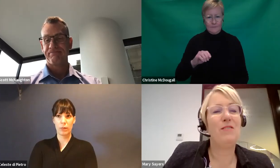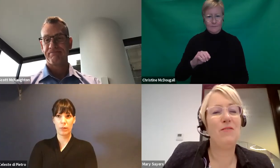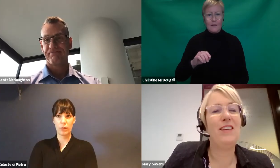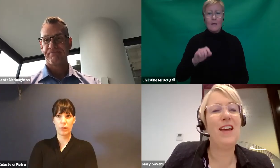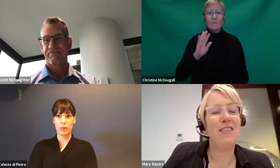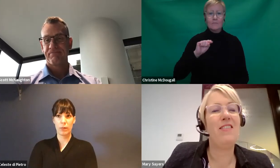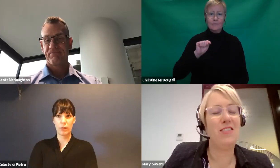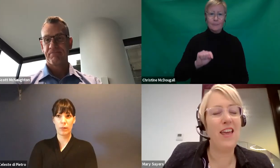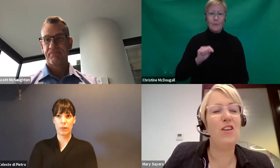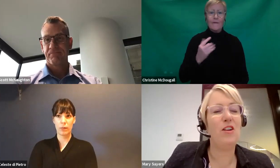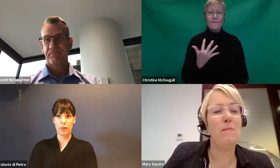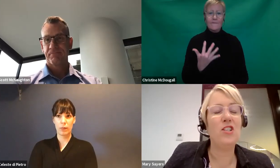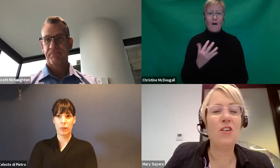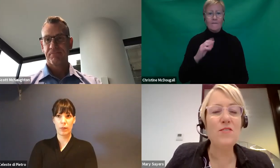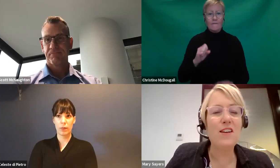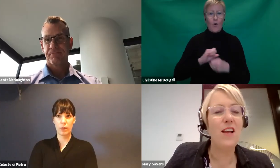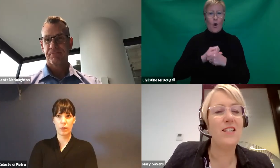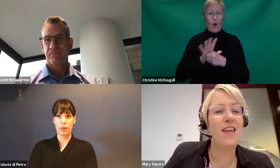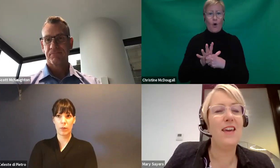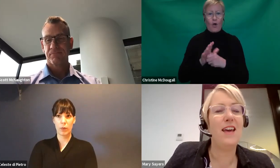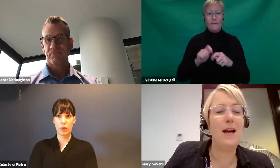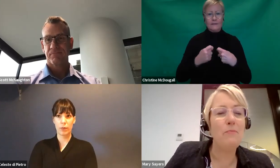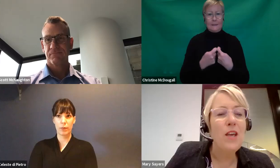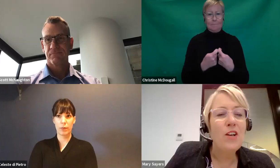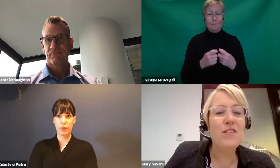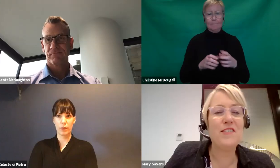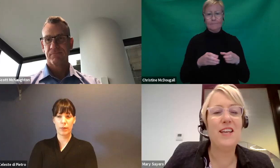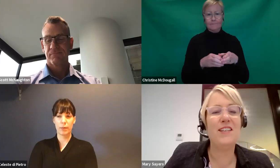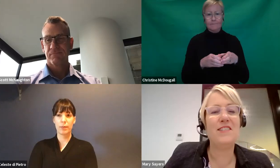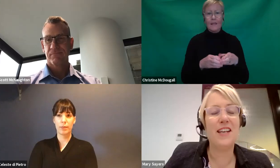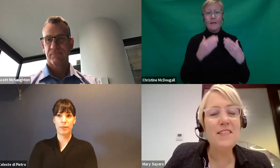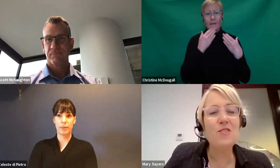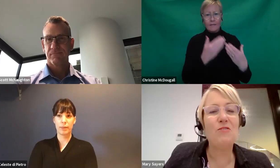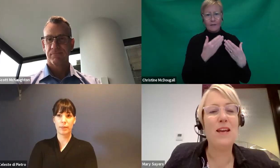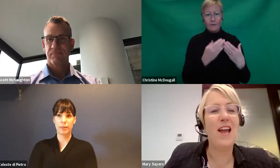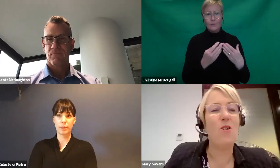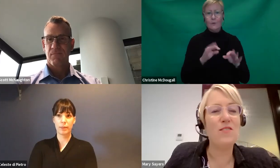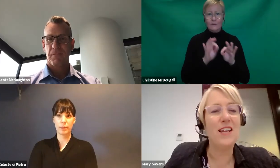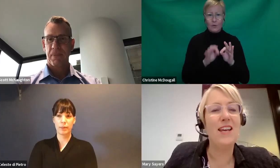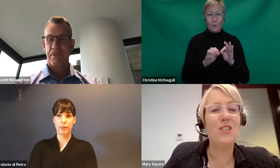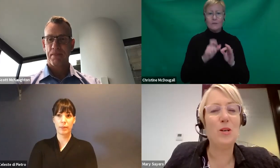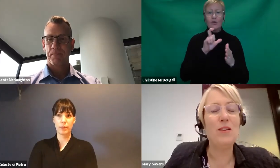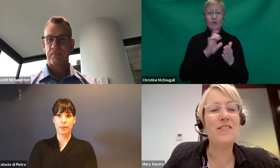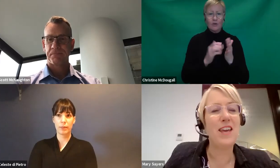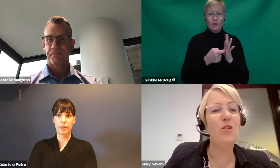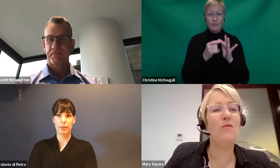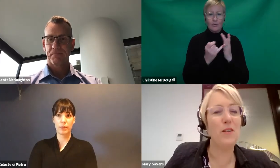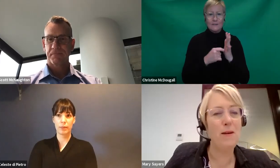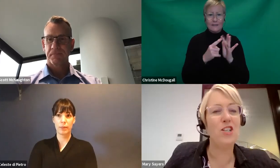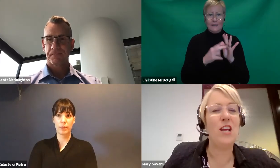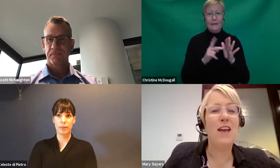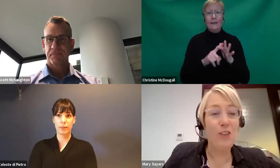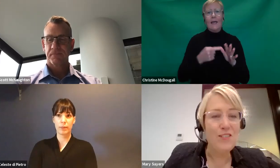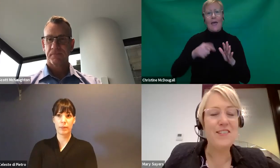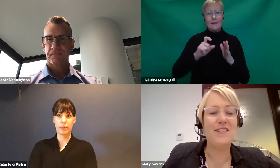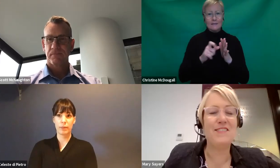MS. Terrific. And thank you very much. I'd also like to thank Christine and Celeste, have been our Auslan interpreters. Thank you very